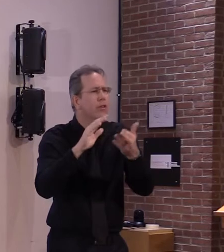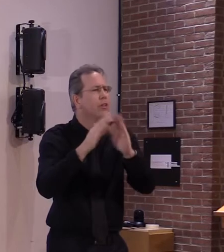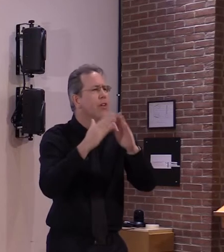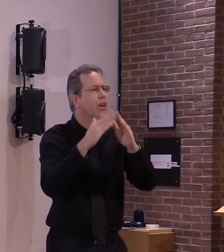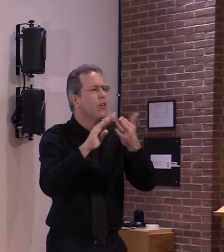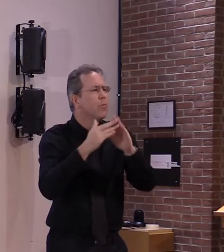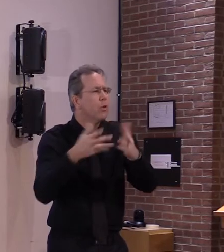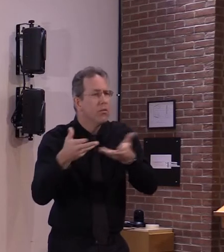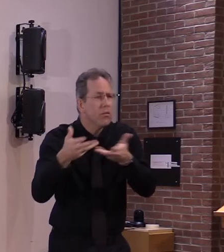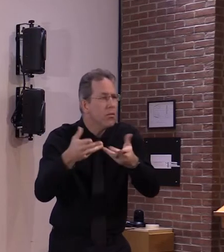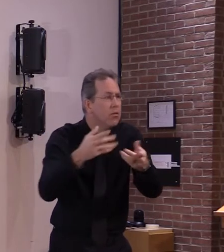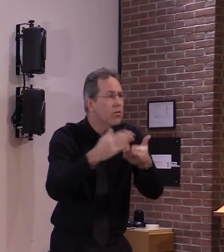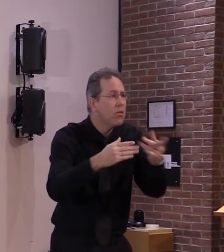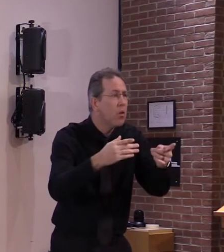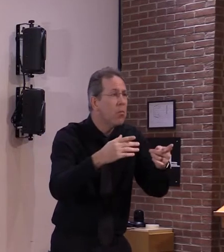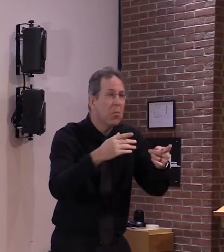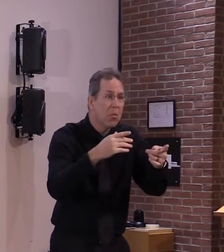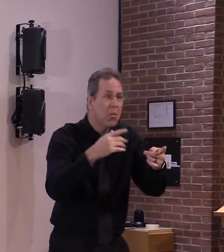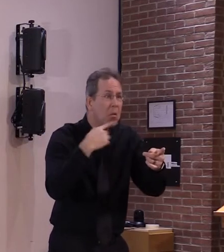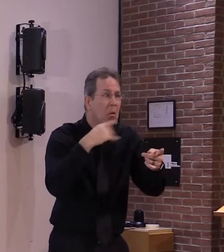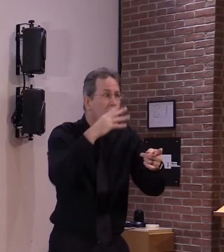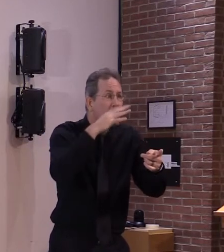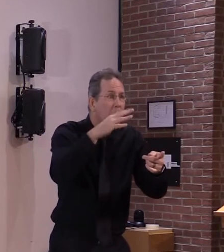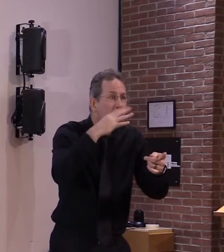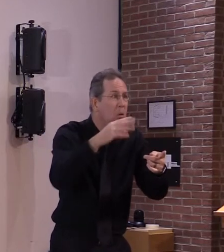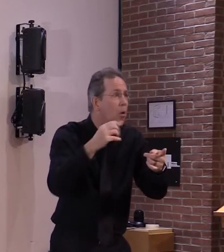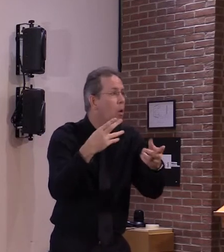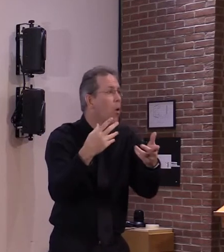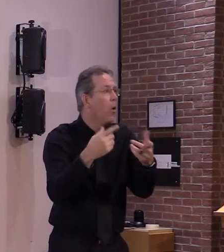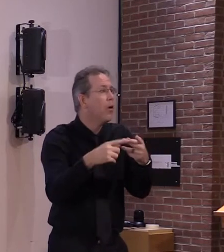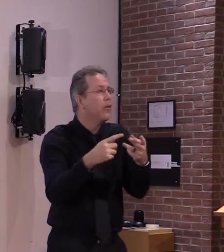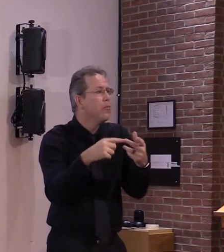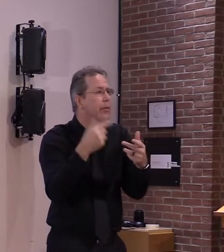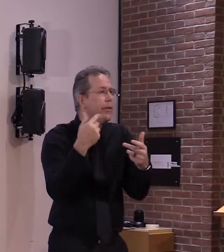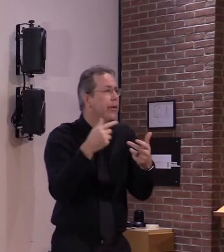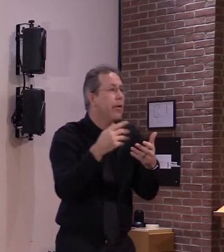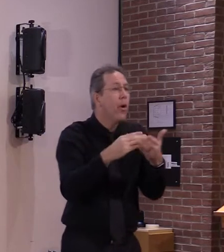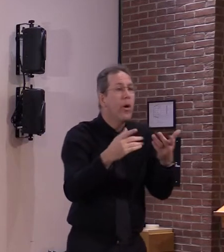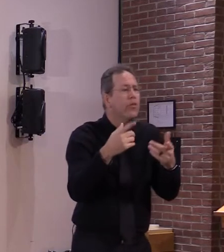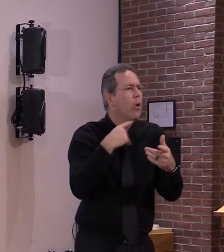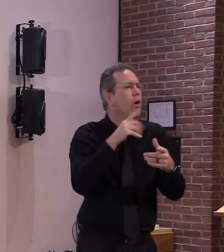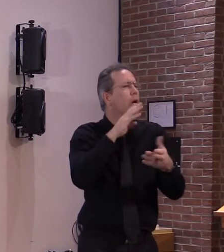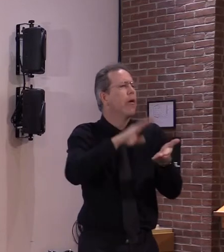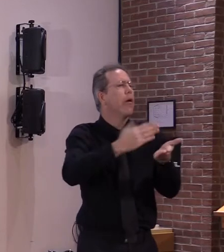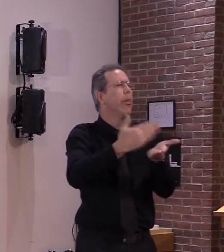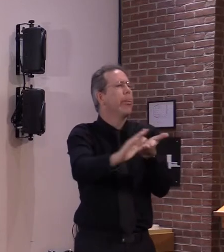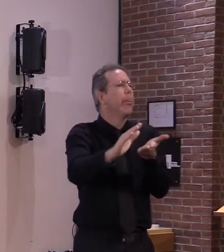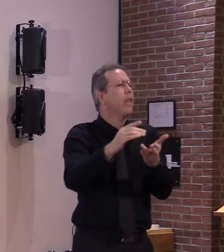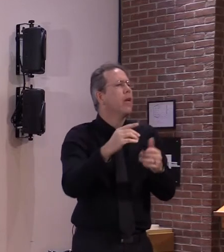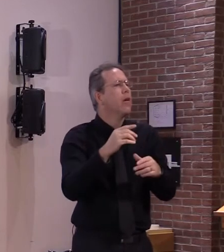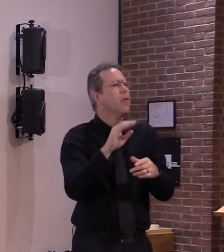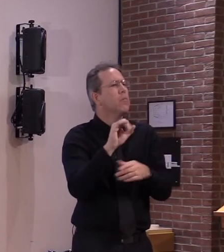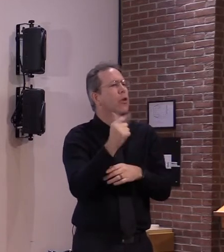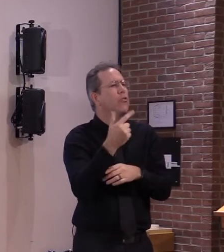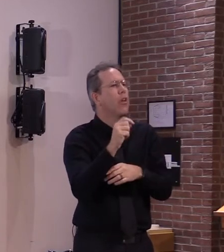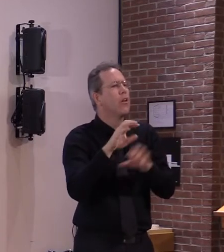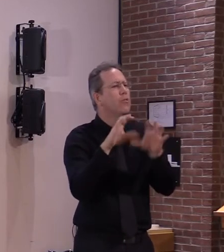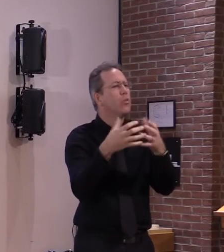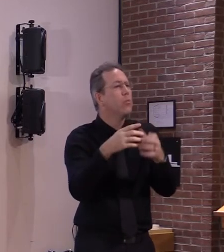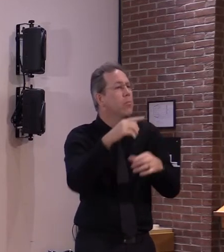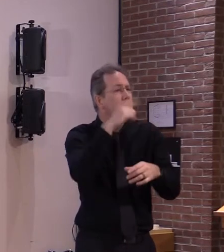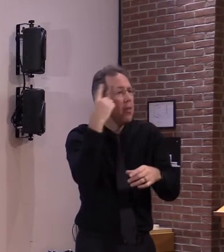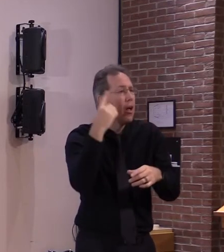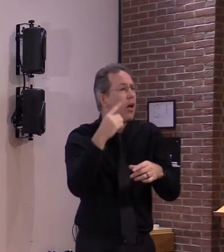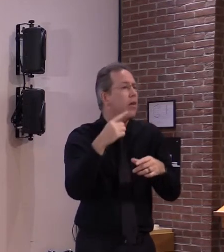of color have equitable access to the vaccine please know that we are not taking